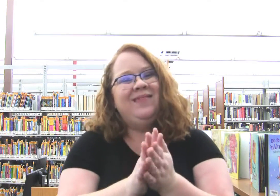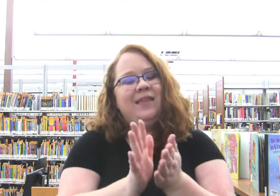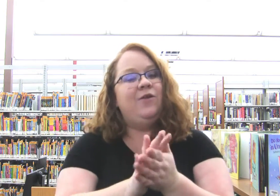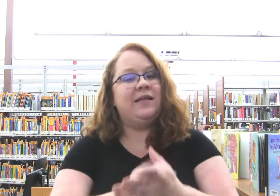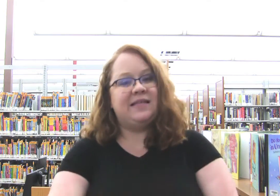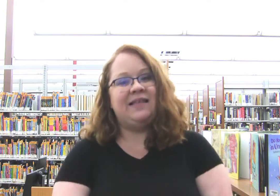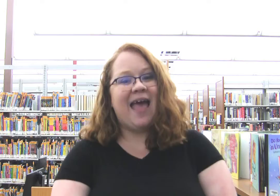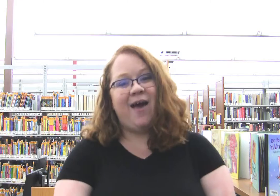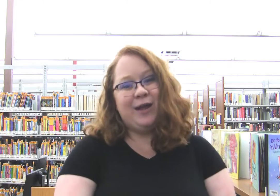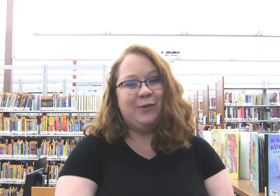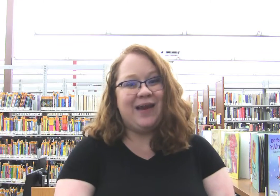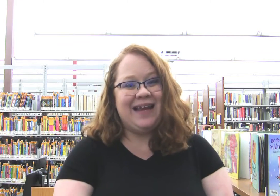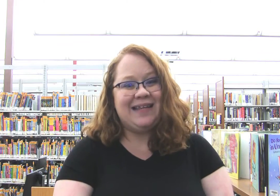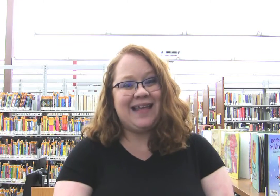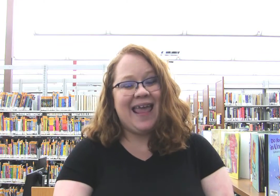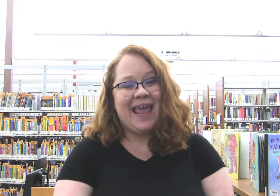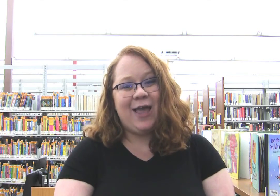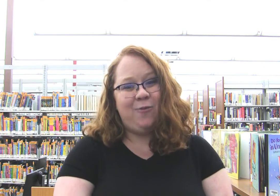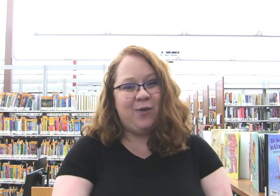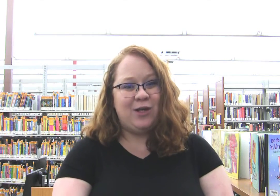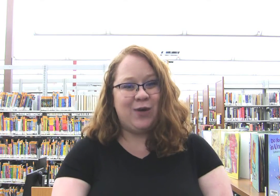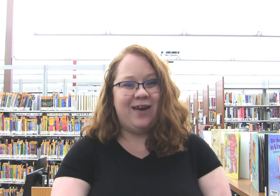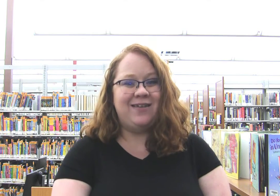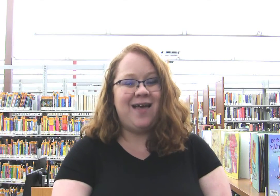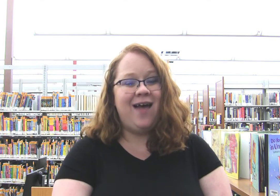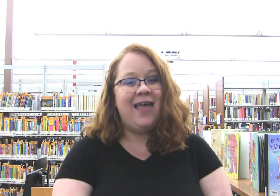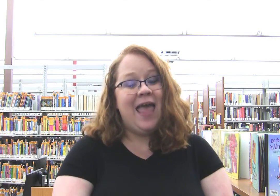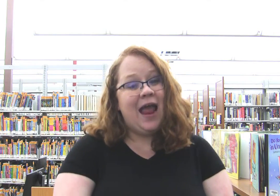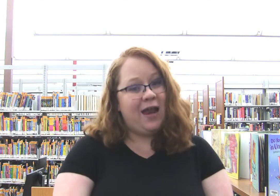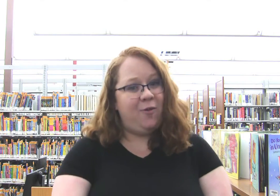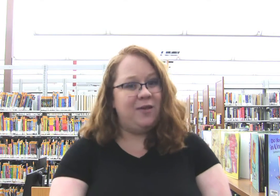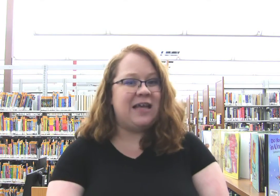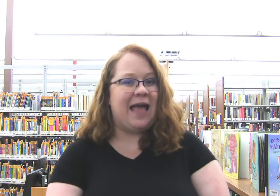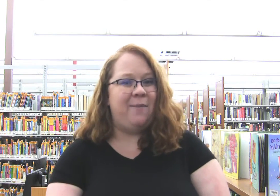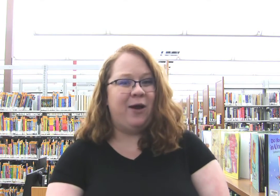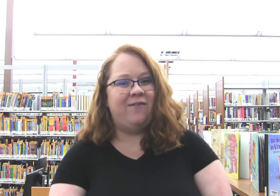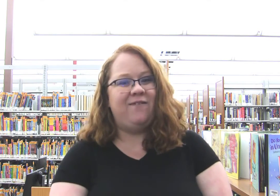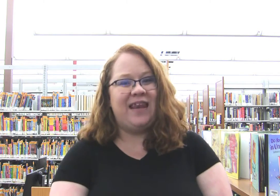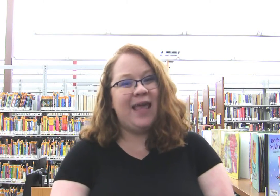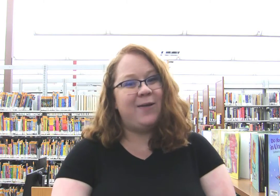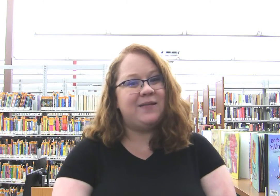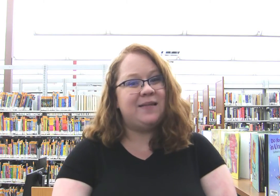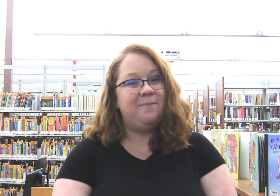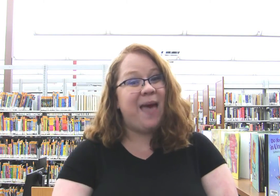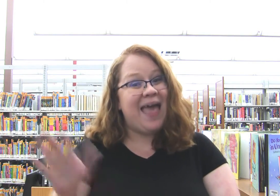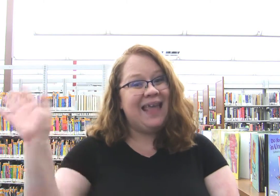You can sing that on a rainy day. I hope you enjoyed our song and I hope you check out more of our videos. Bye. Bye.